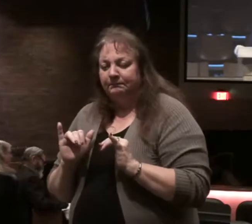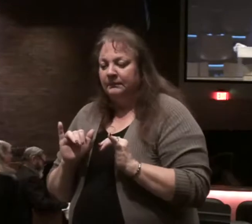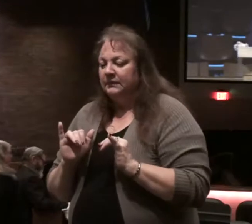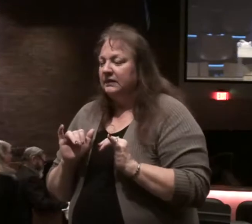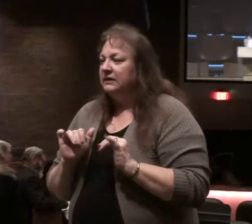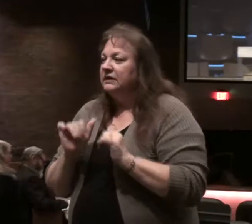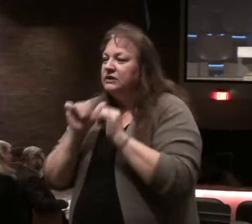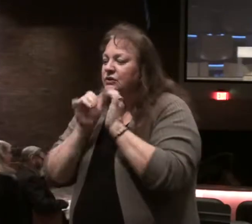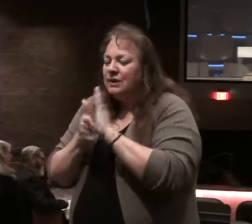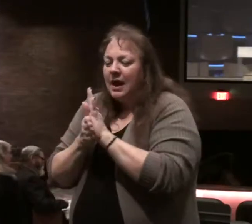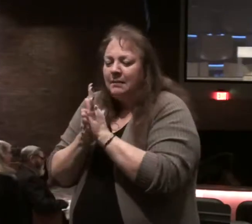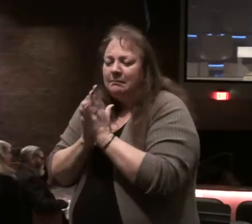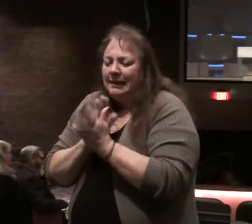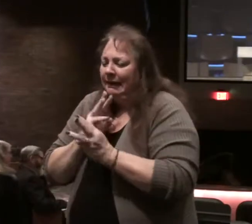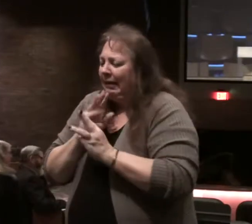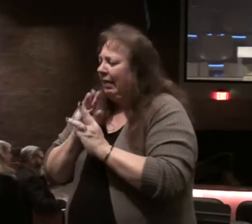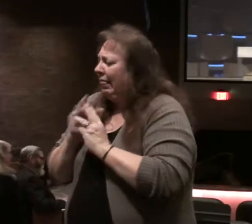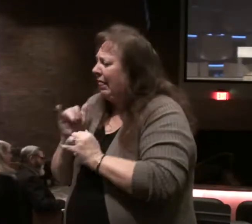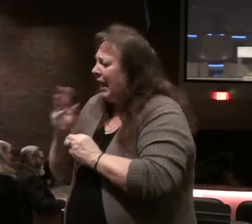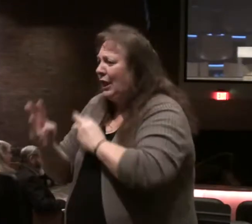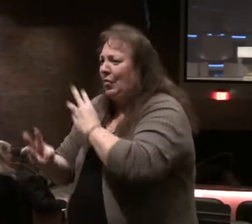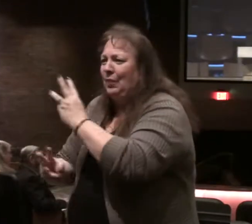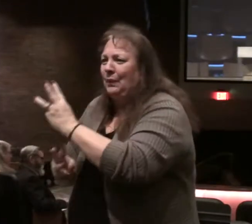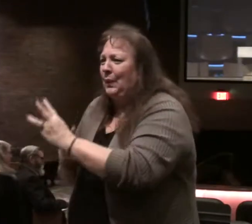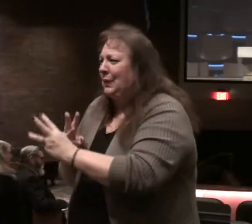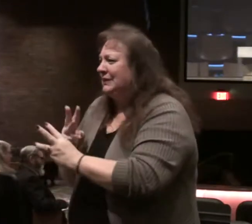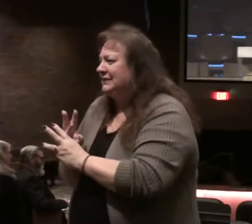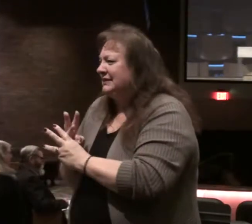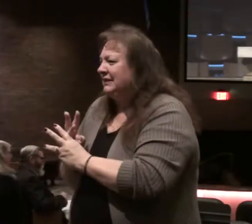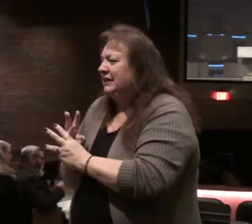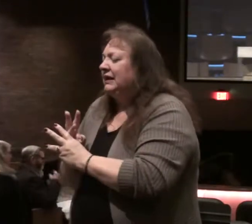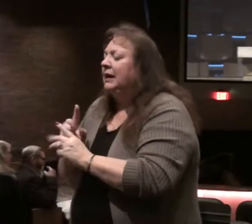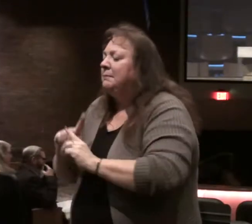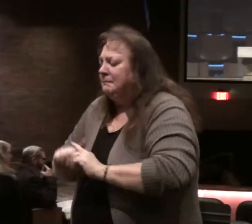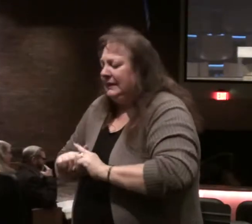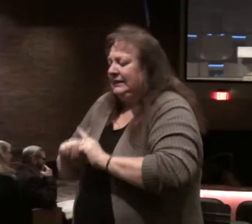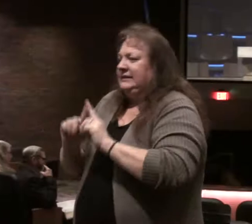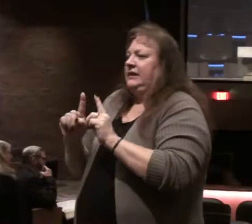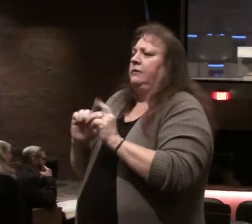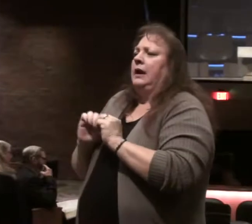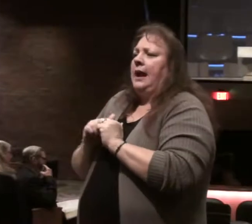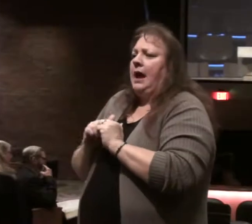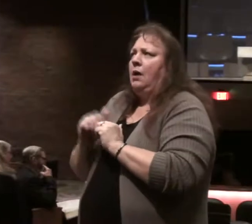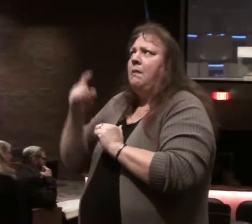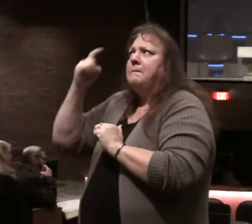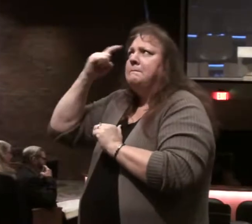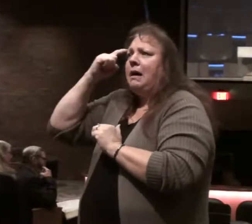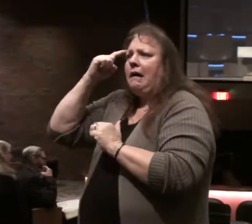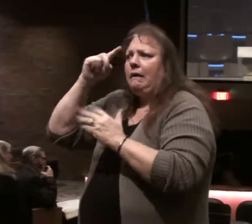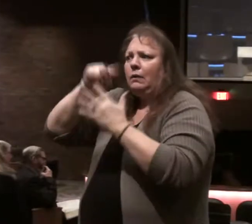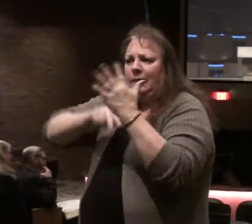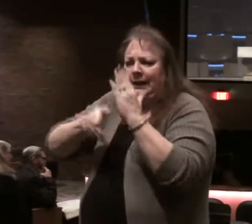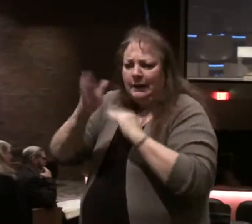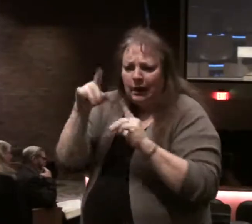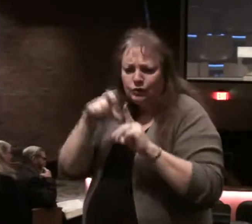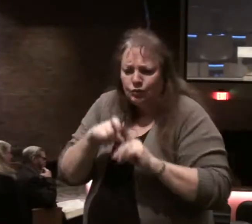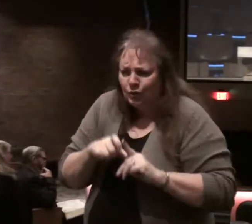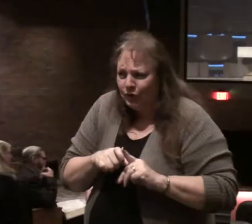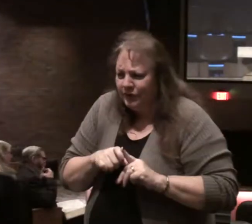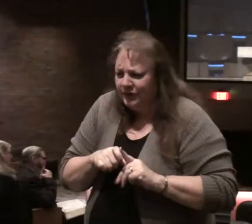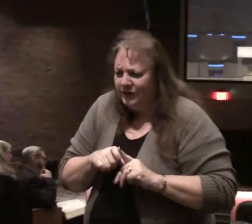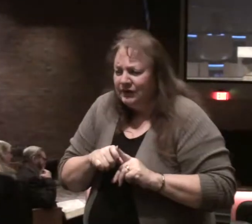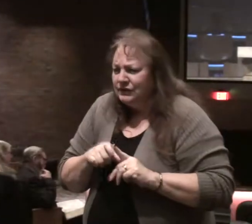Do not be conformed to this world, but be transformed by the renewing of your mind. That's basically the same thing of verse 1.